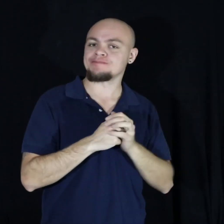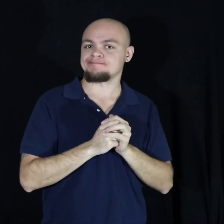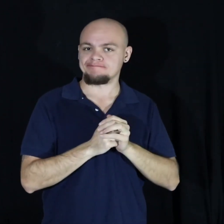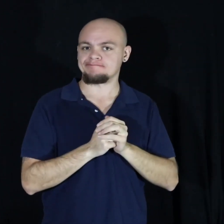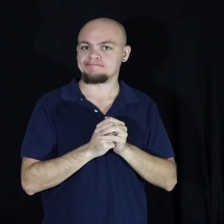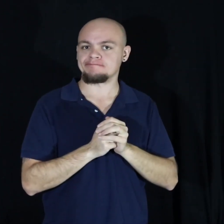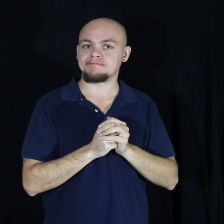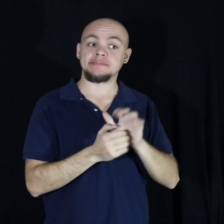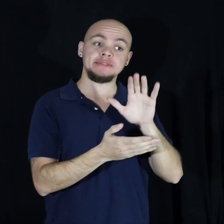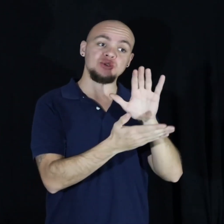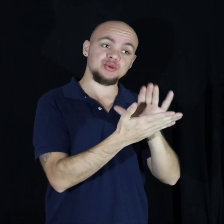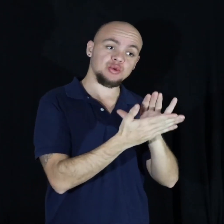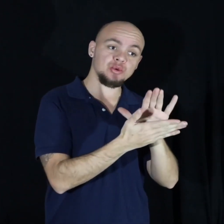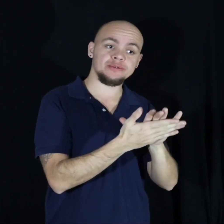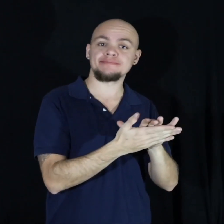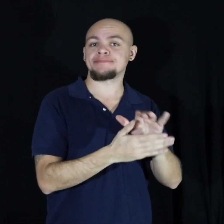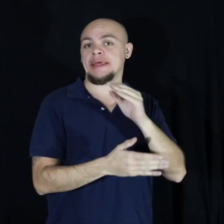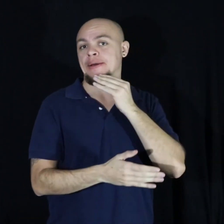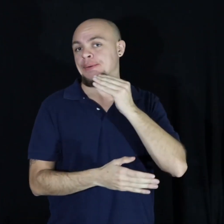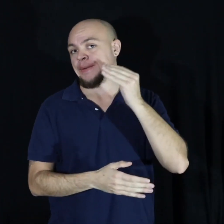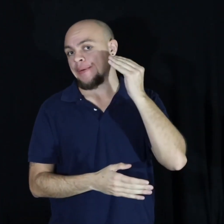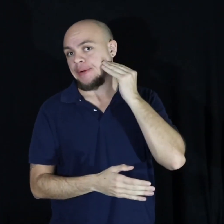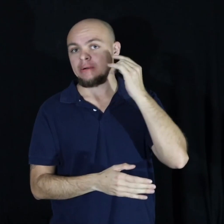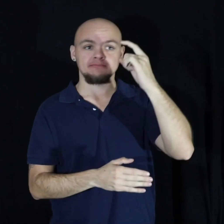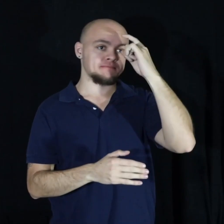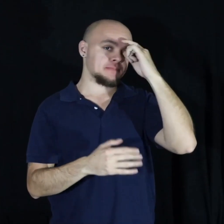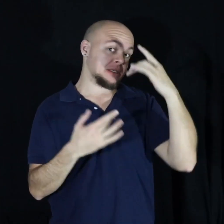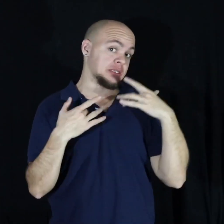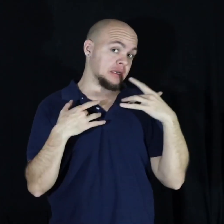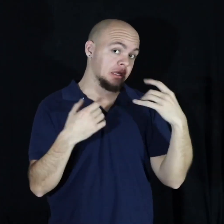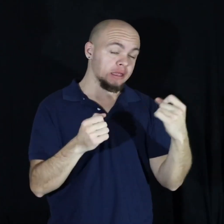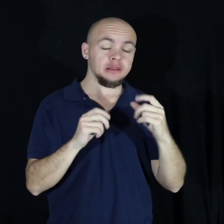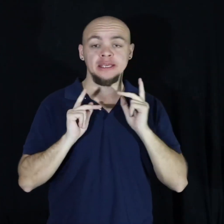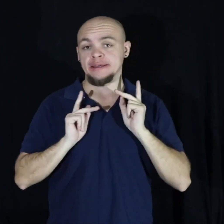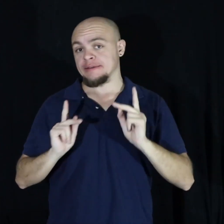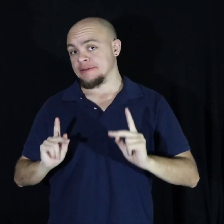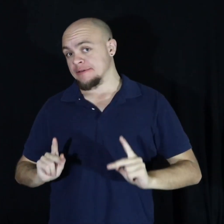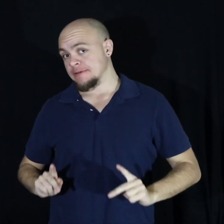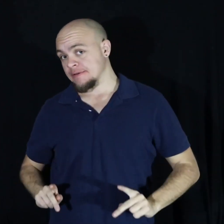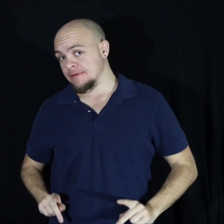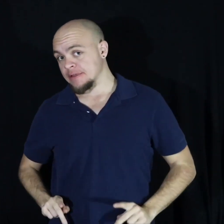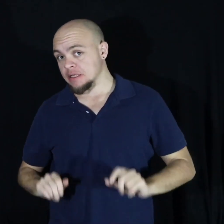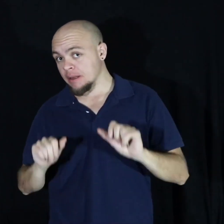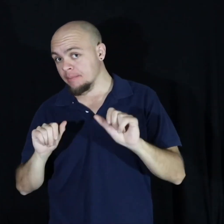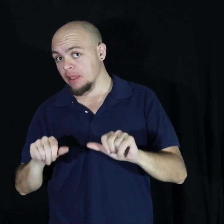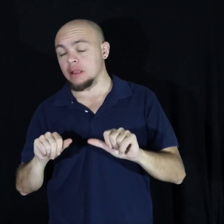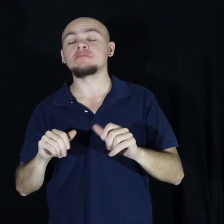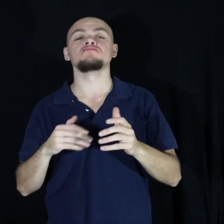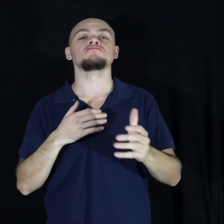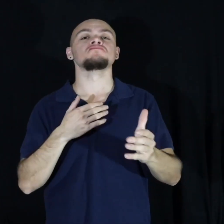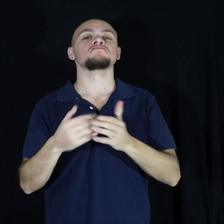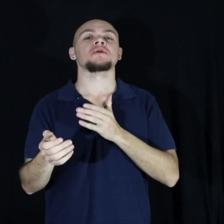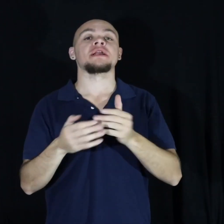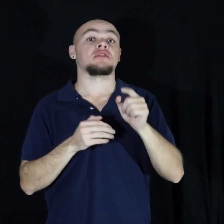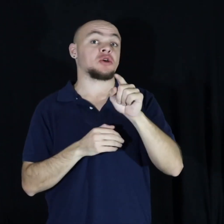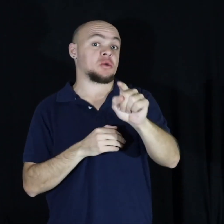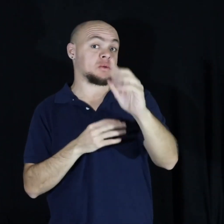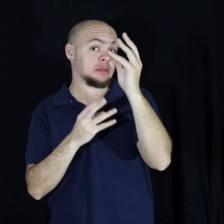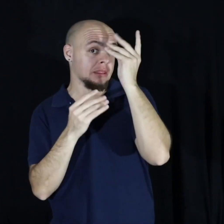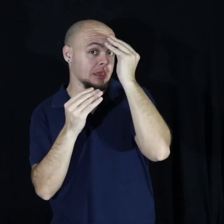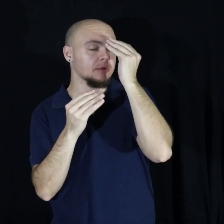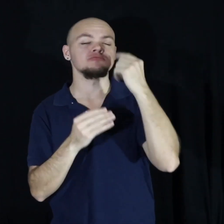talking about school home mentality physically in anything you can possibly think about